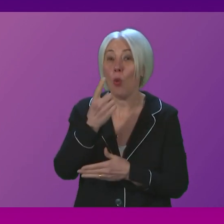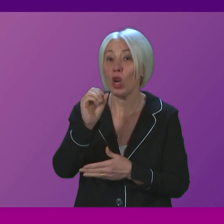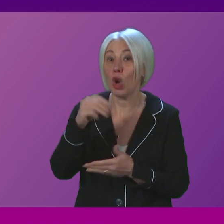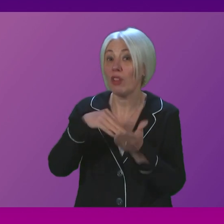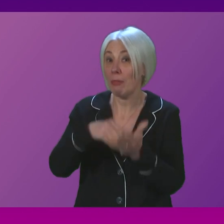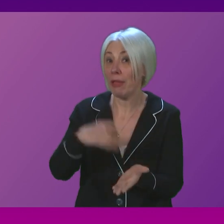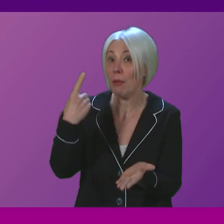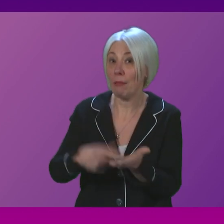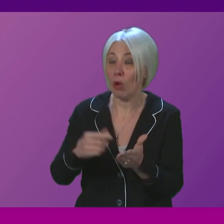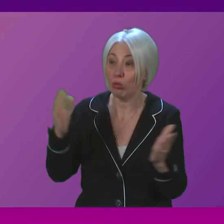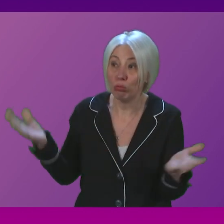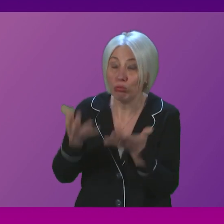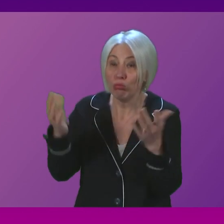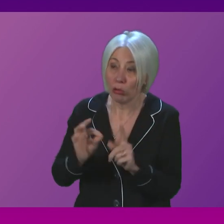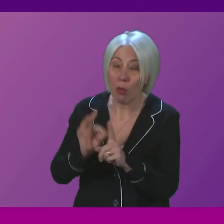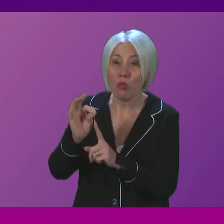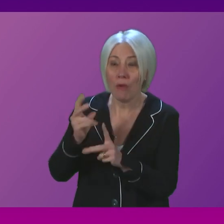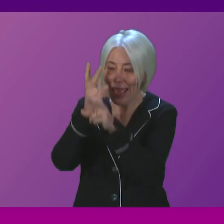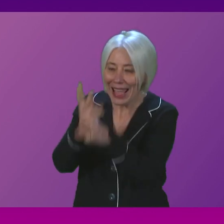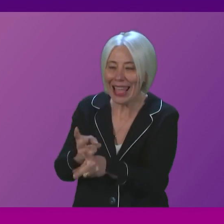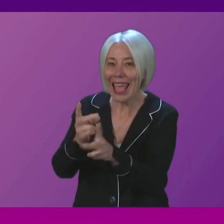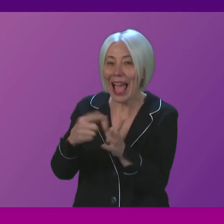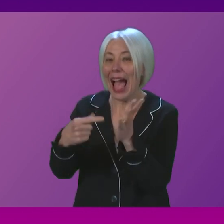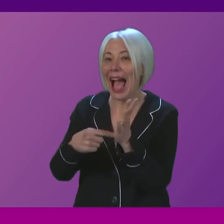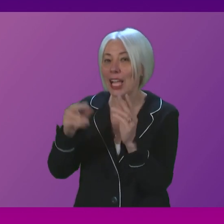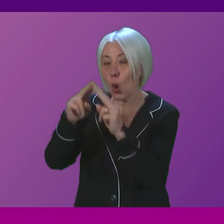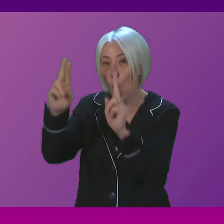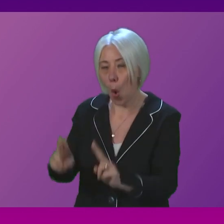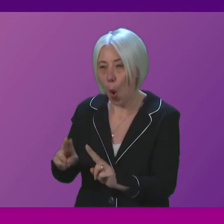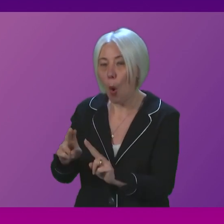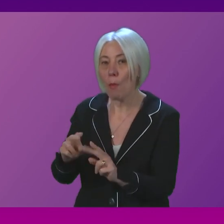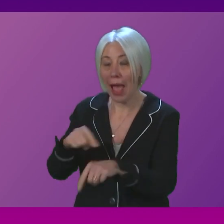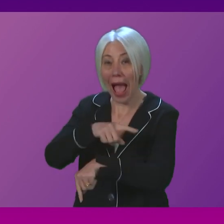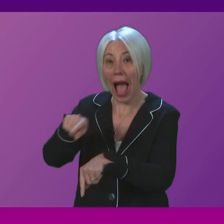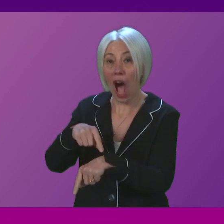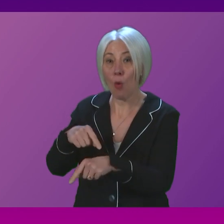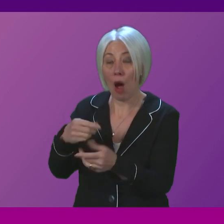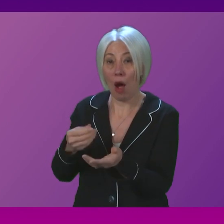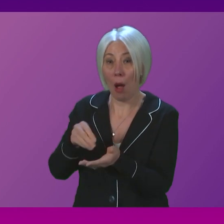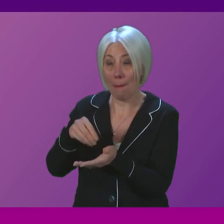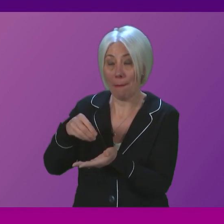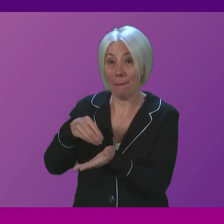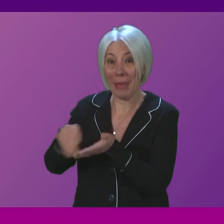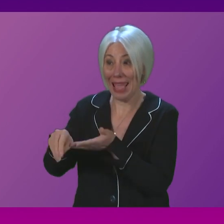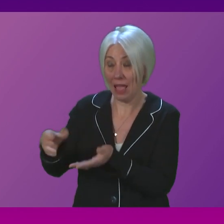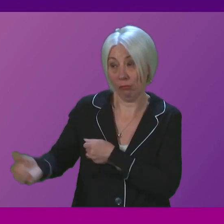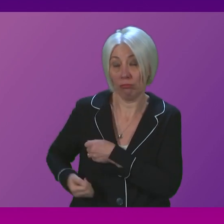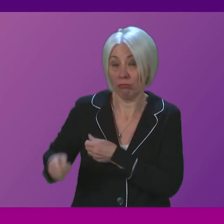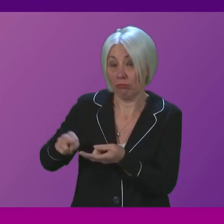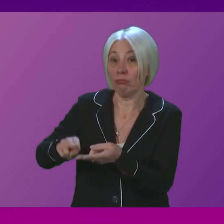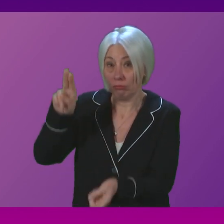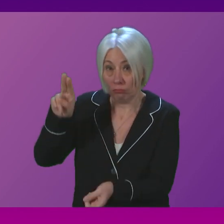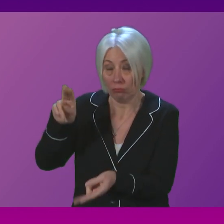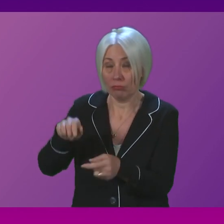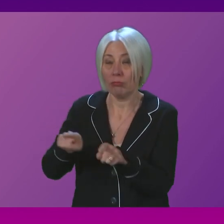to enhance care at home. We've increased the hourly rate of pay for social care workers and we are